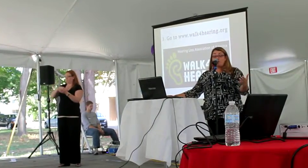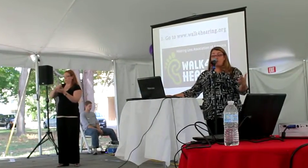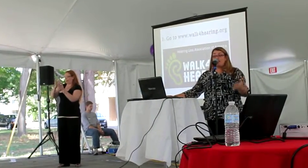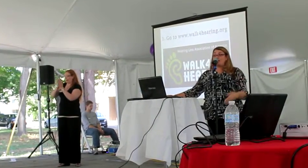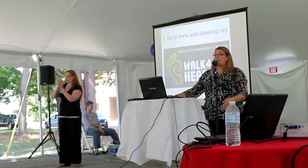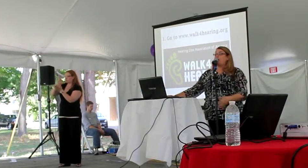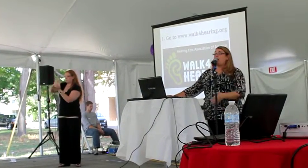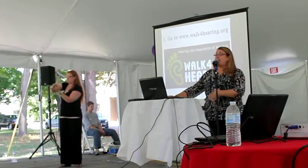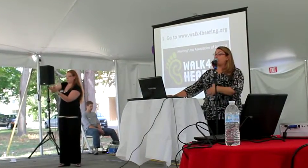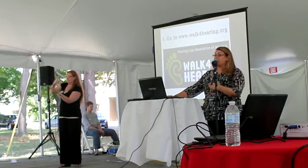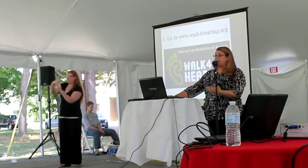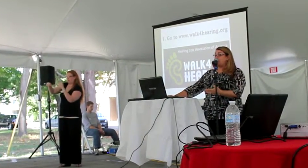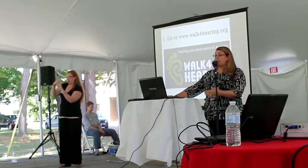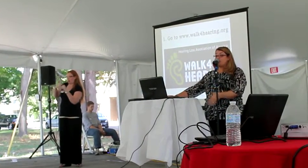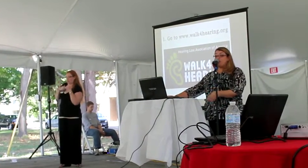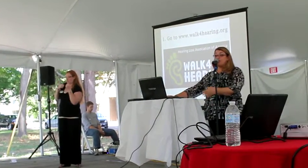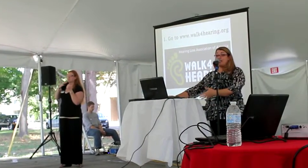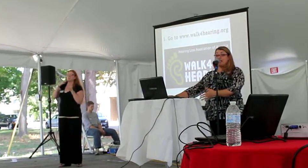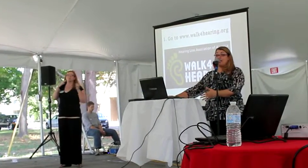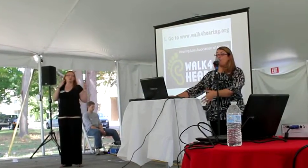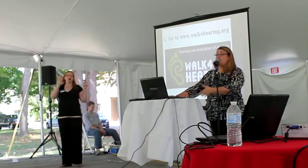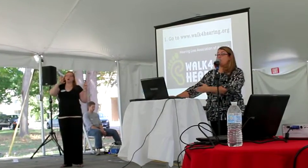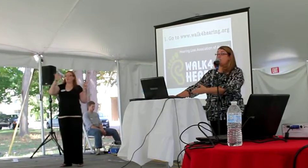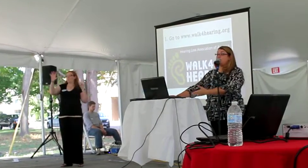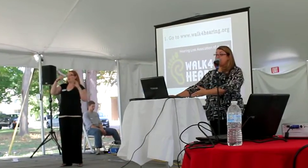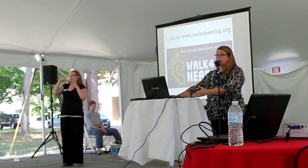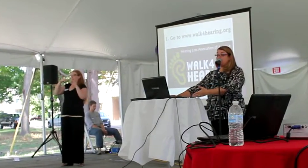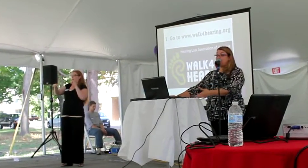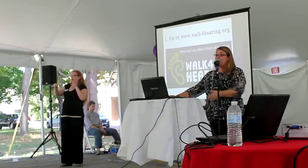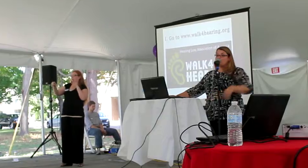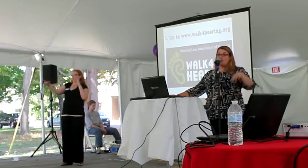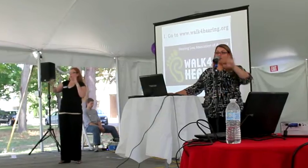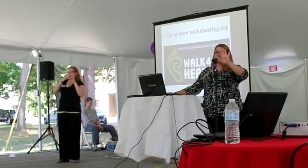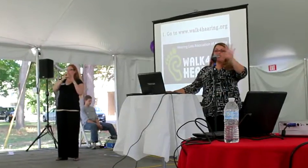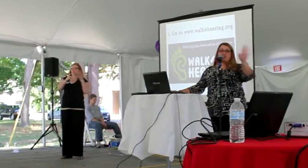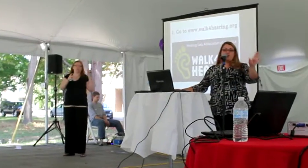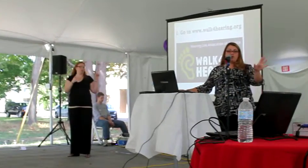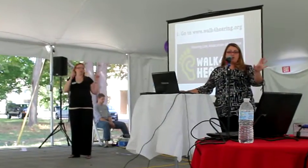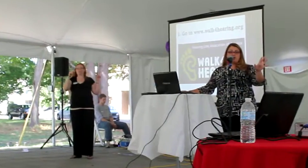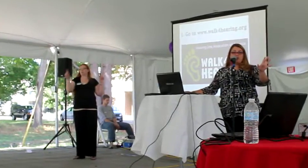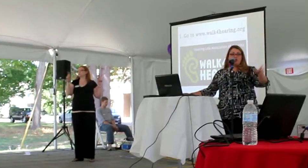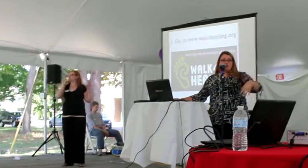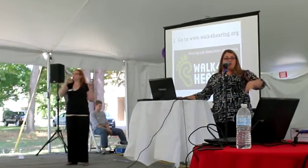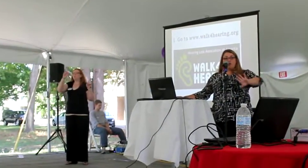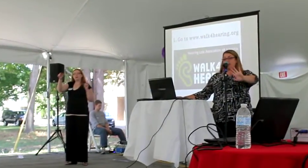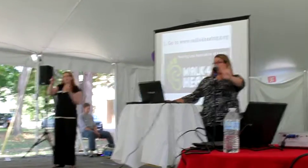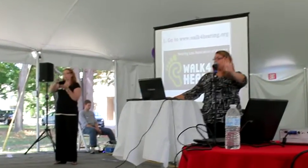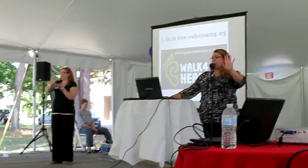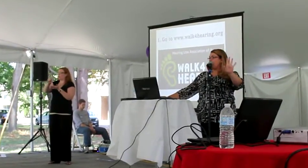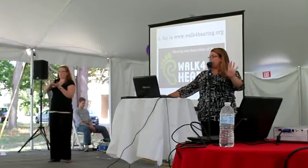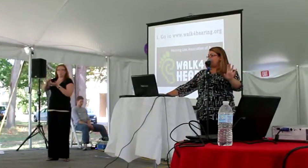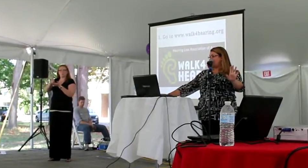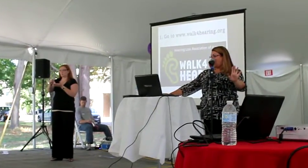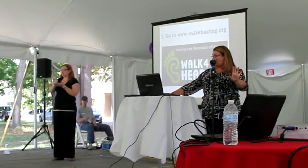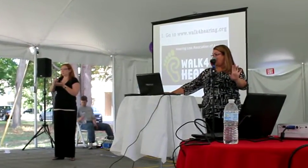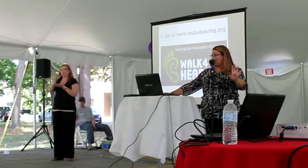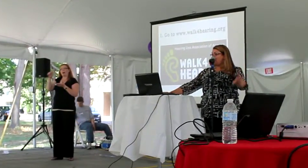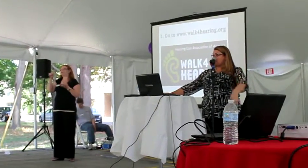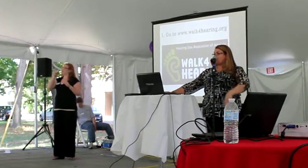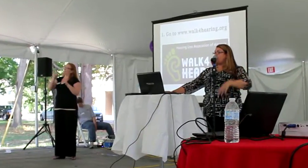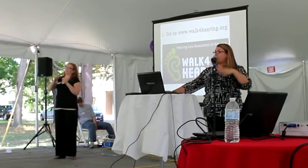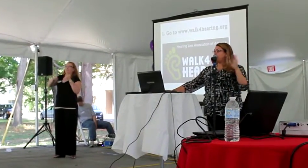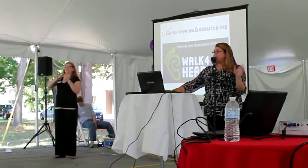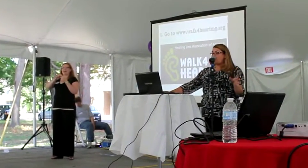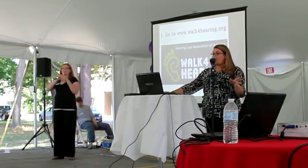After this presentation, I'm going to email you all a link to this presentation. So you don't have to take notes. You barely have to remember what I said